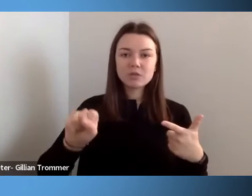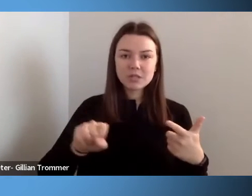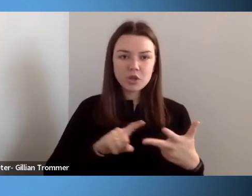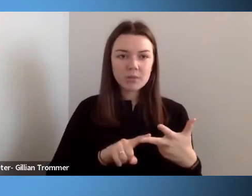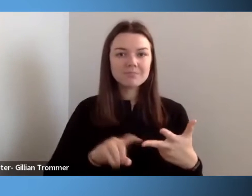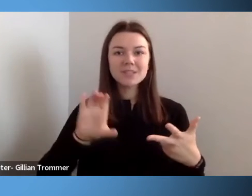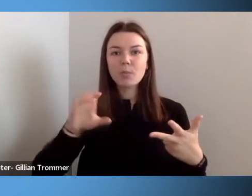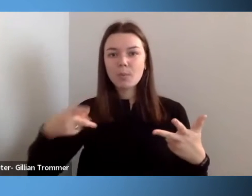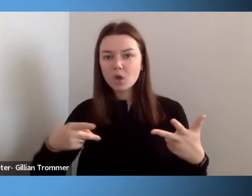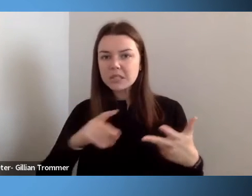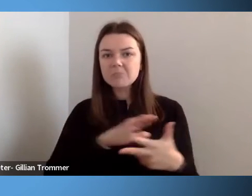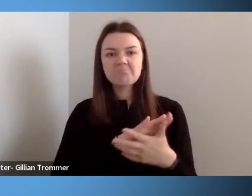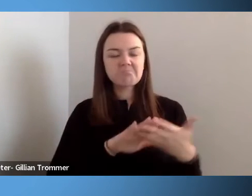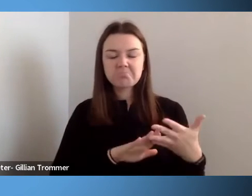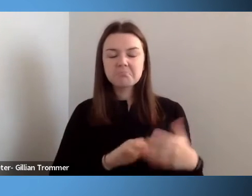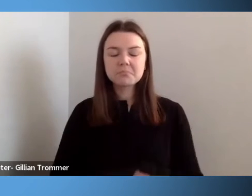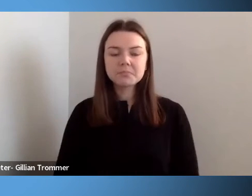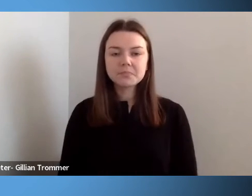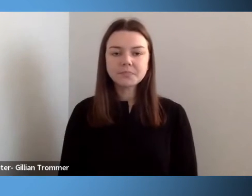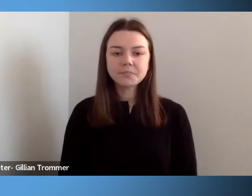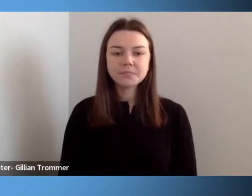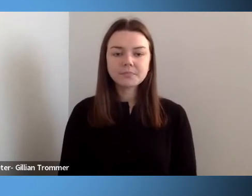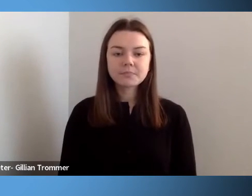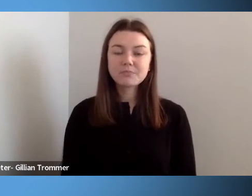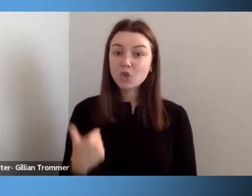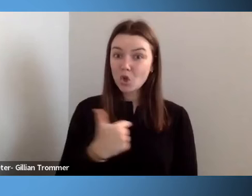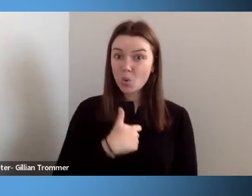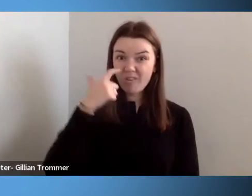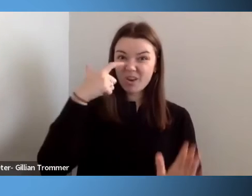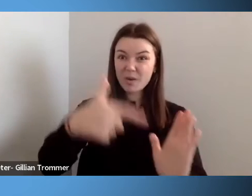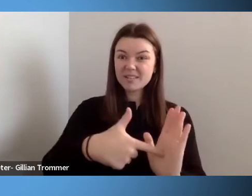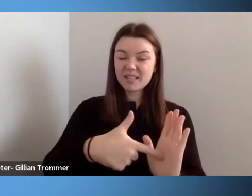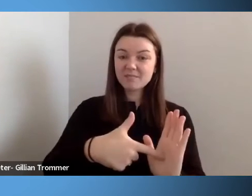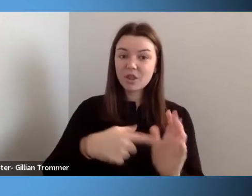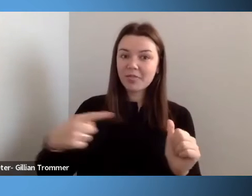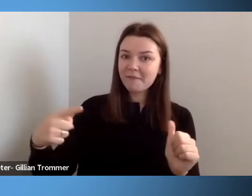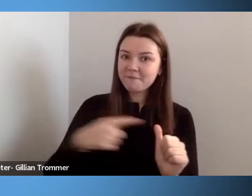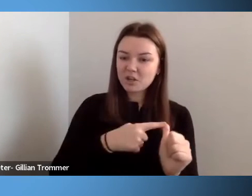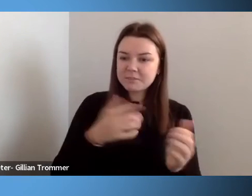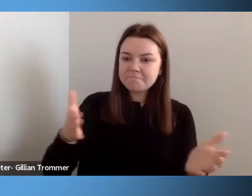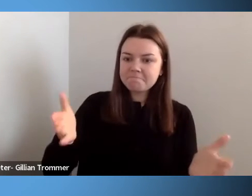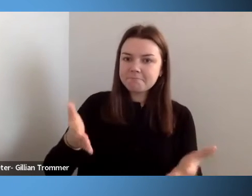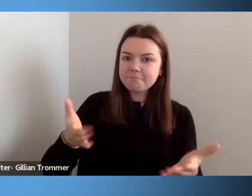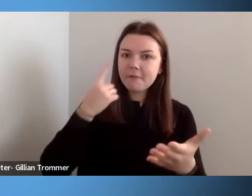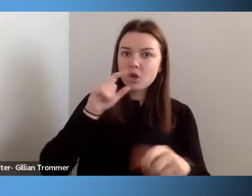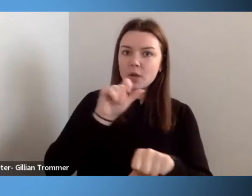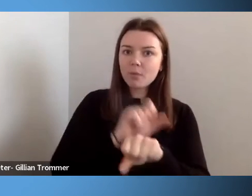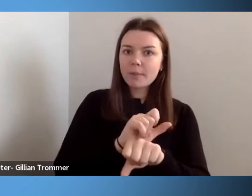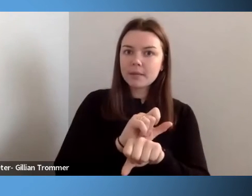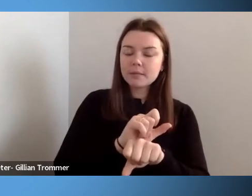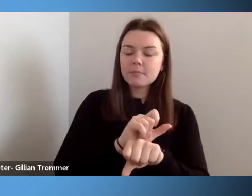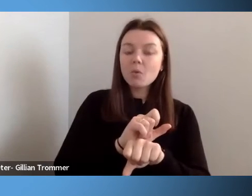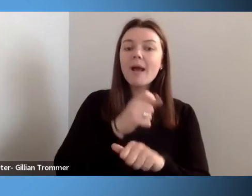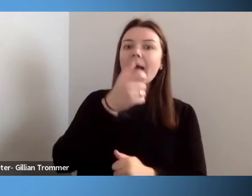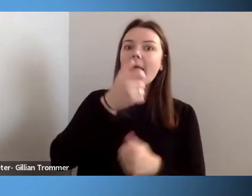the push for employment first initiative where everyone living with a disability can be